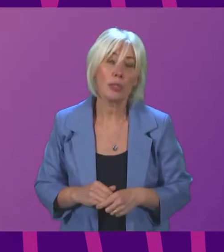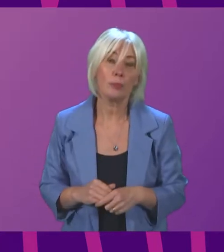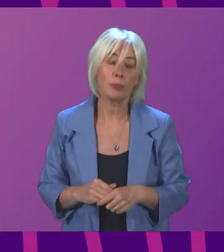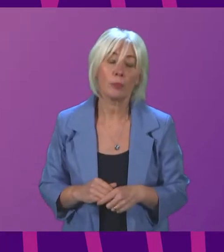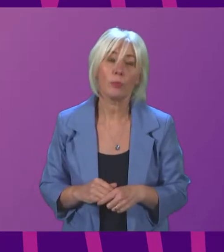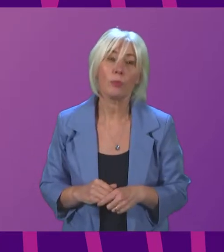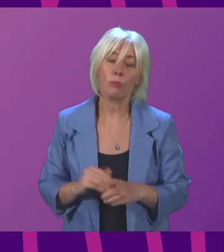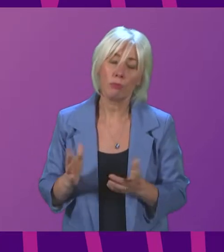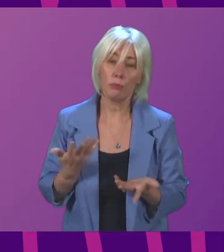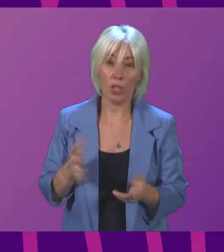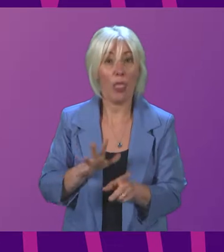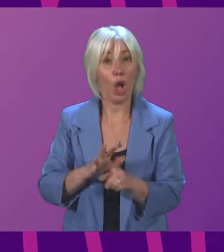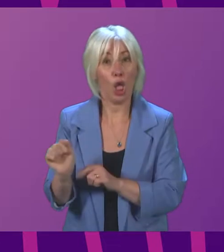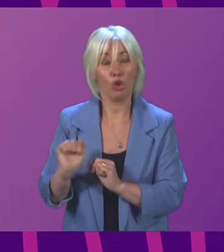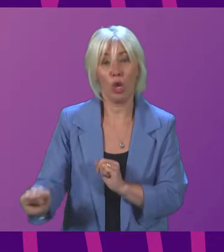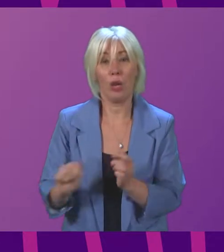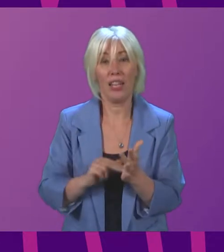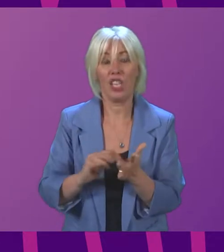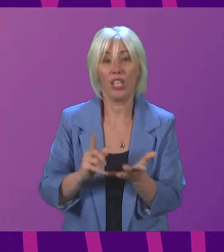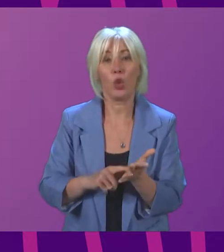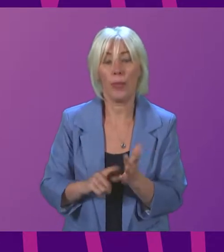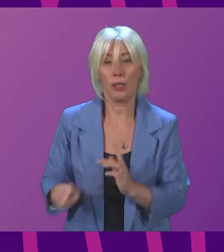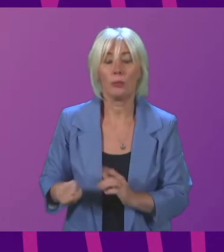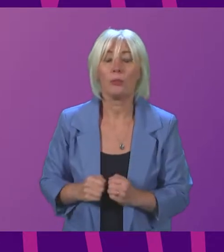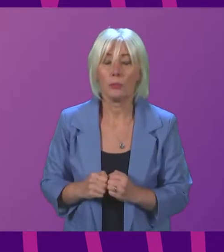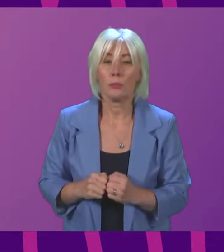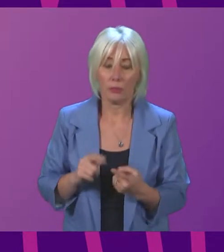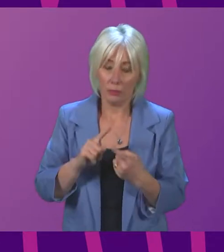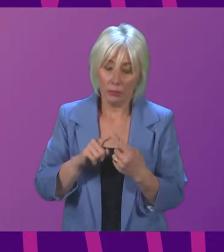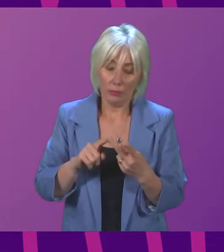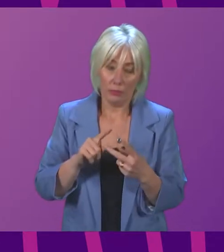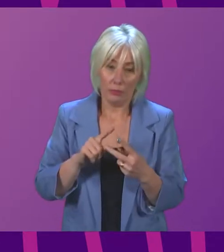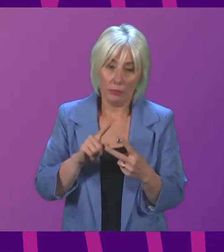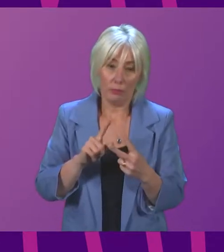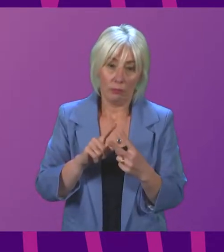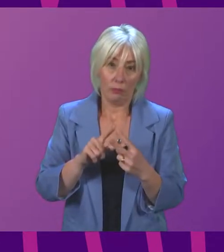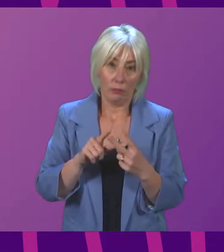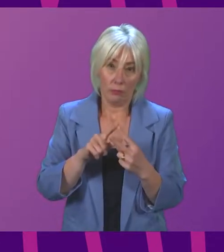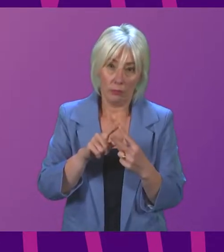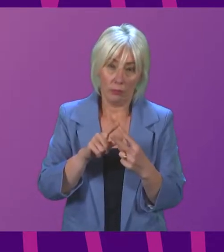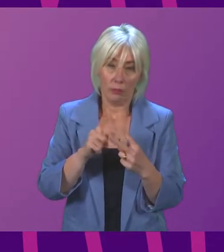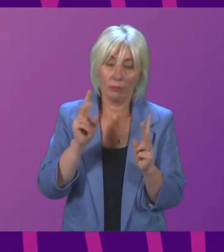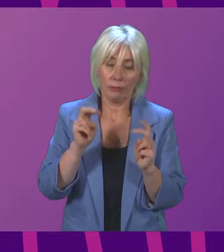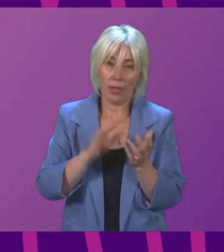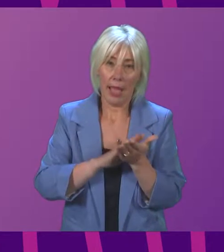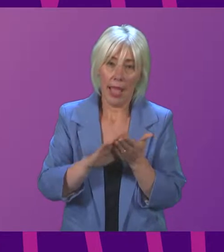them. terms of the culture there, will say two things. One, are HR